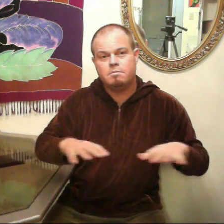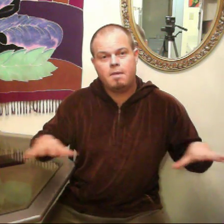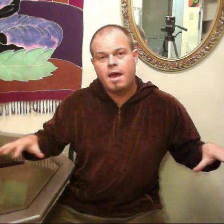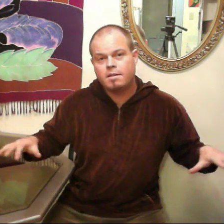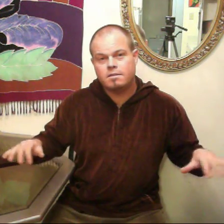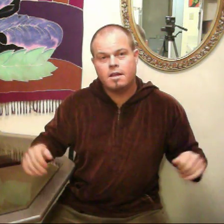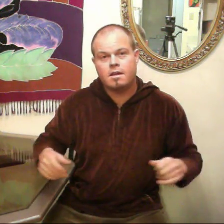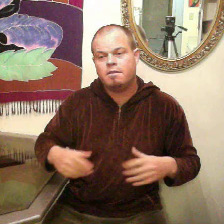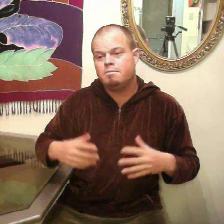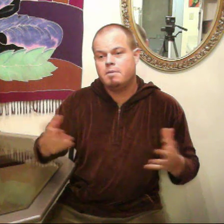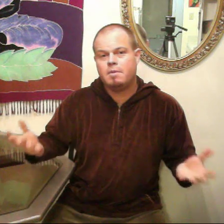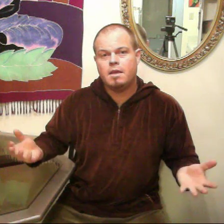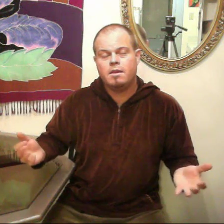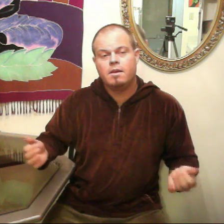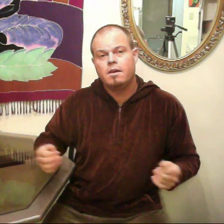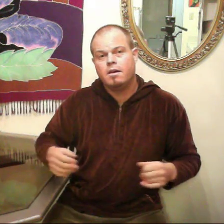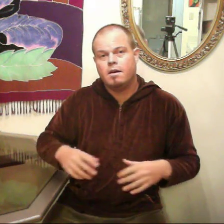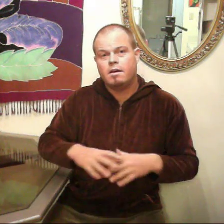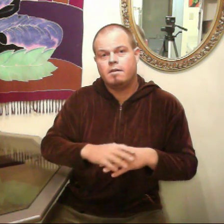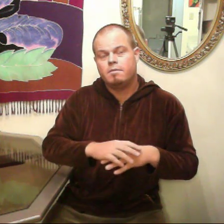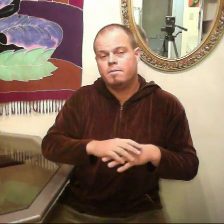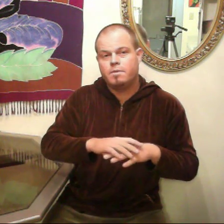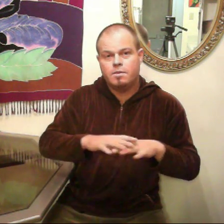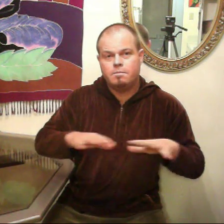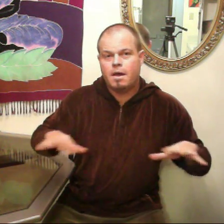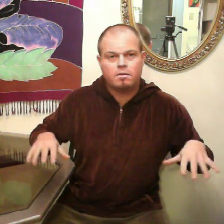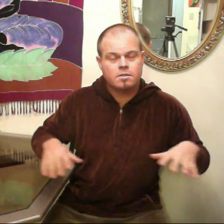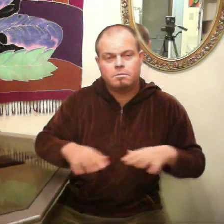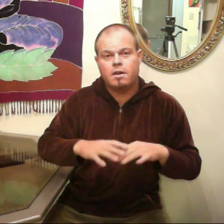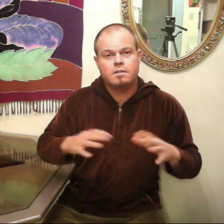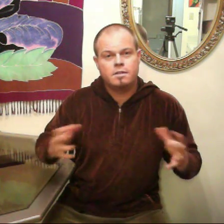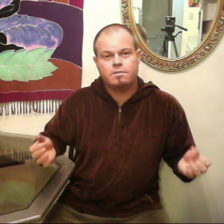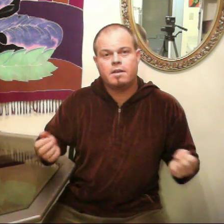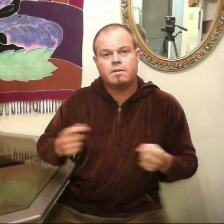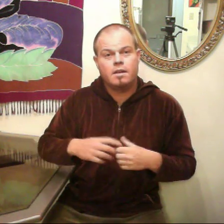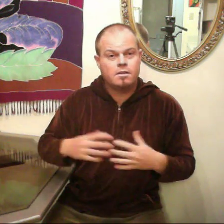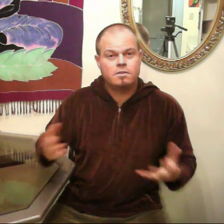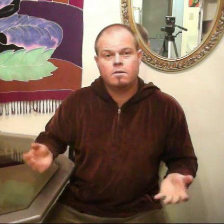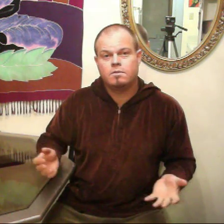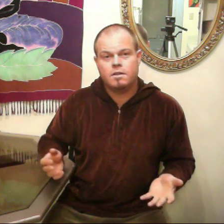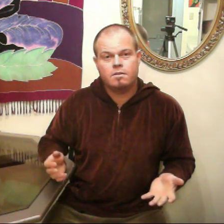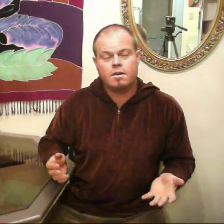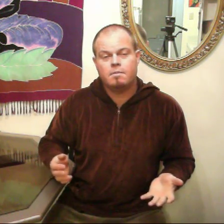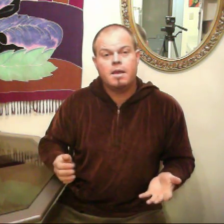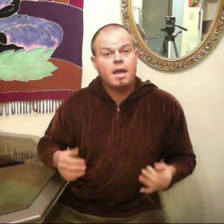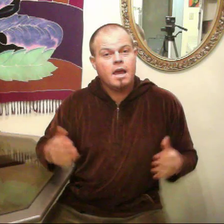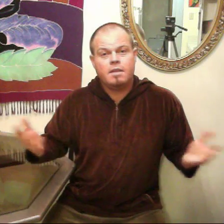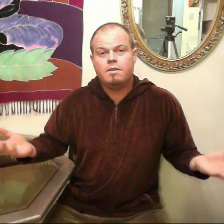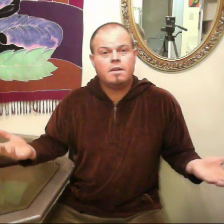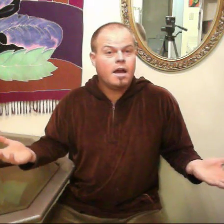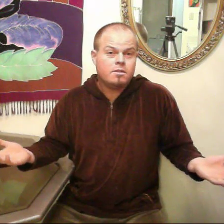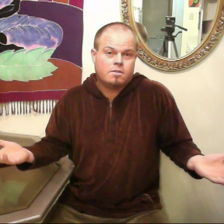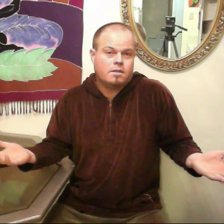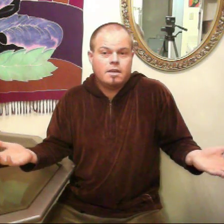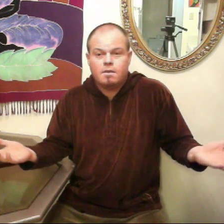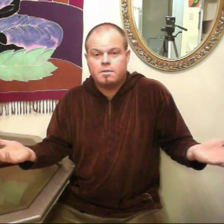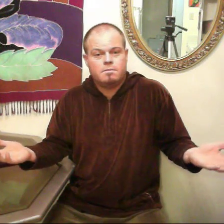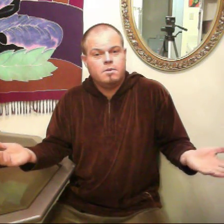mats that have been made to balance the body stuff and getting stones out. And even naturally, yeah, with the